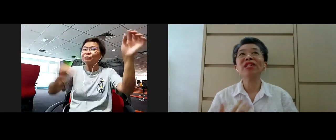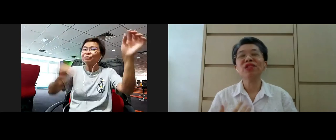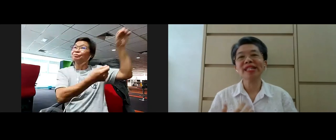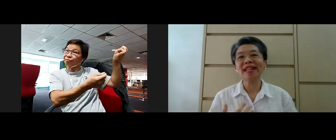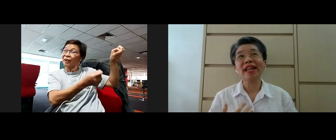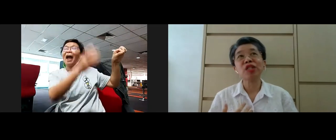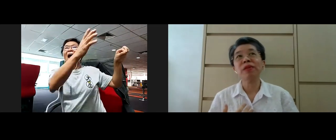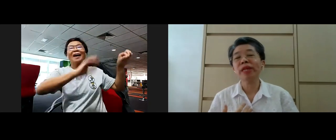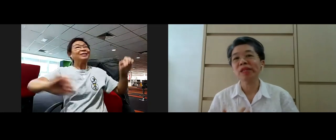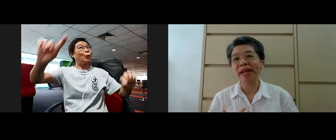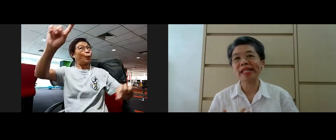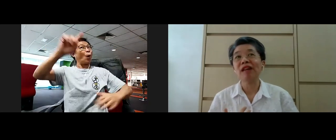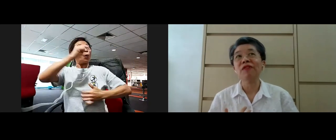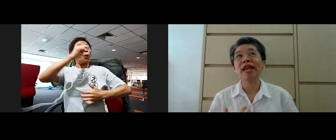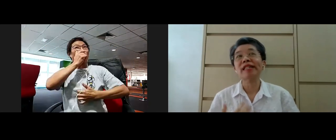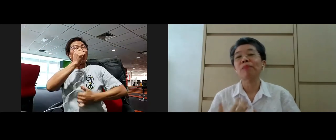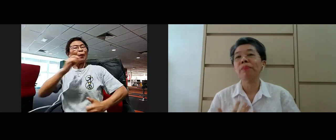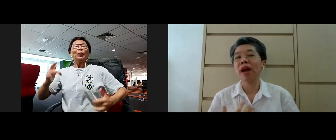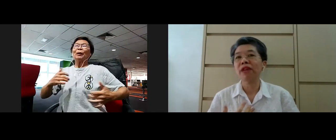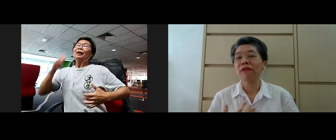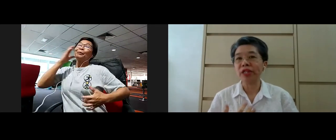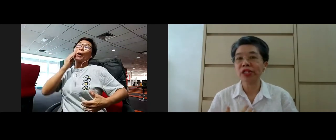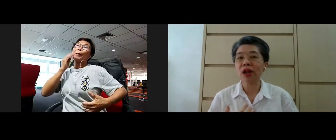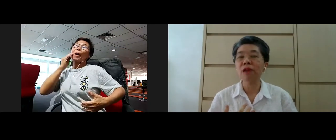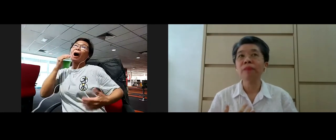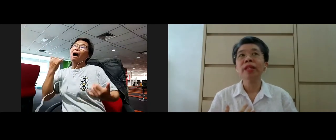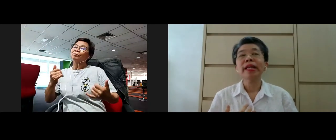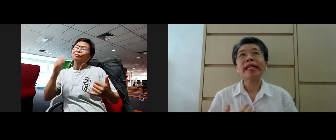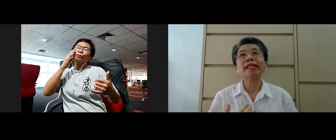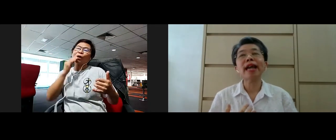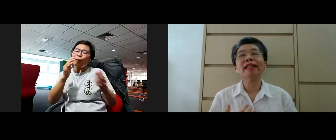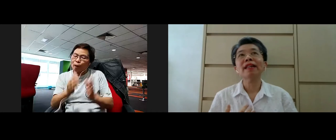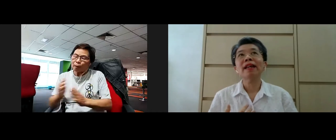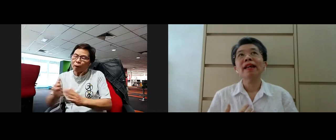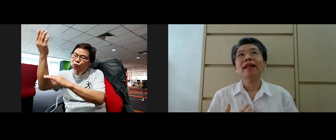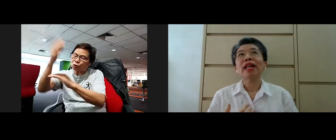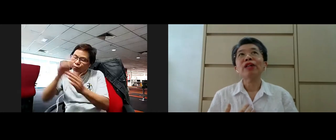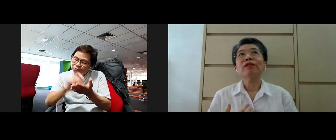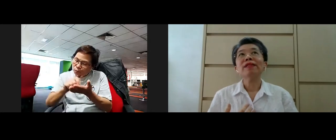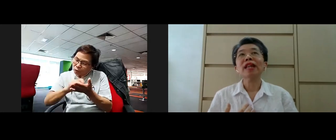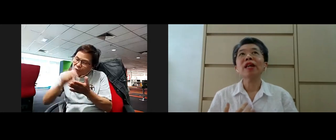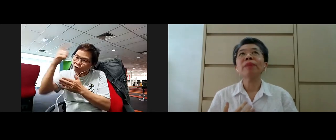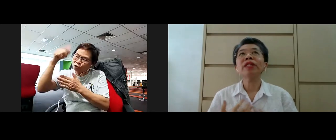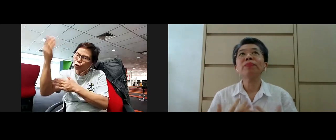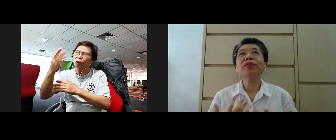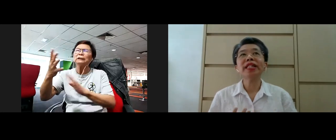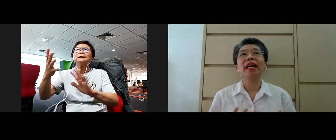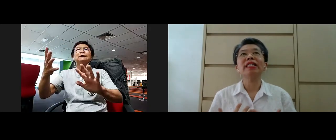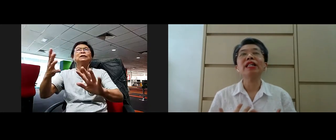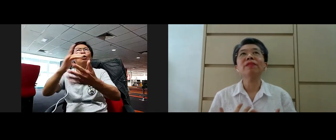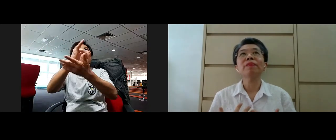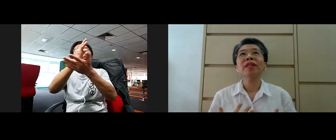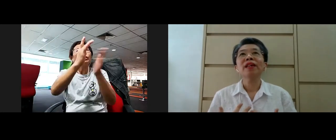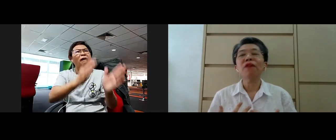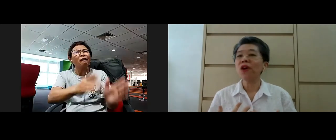one of the interesting experiences myself as I'm preparing for this talk is that, you know, Sakyamuni Buddha,